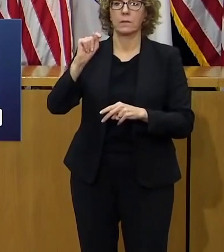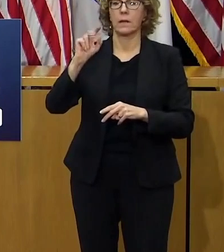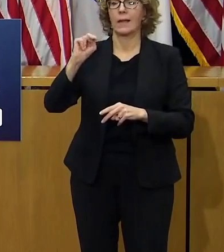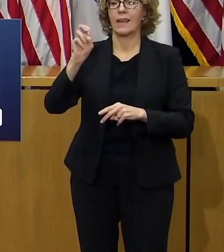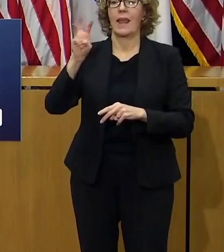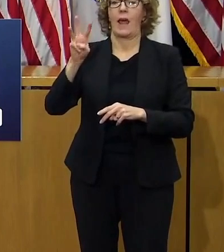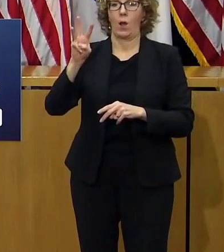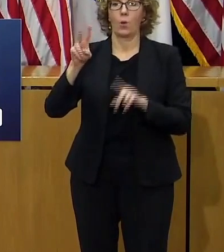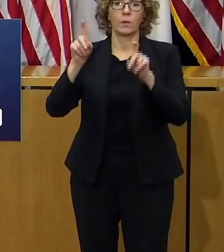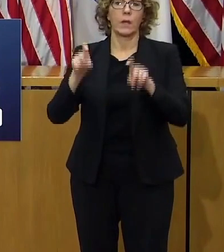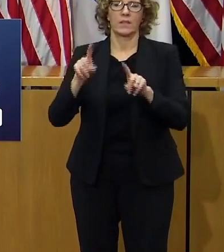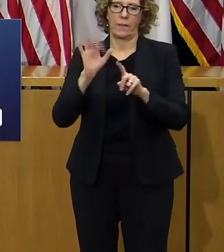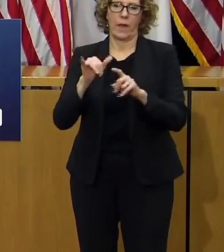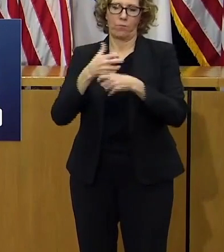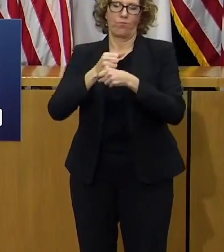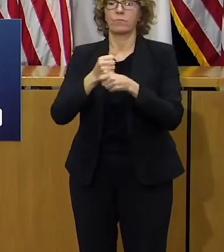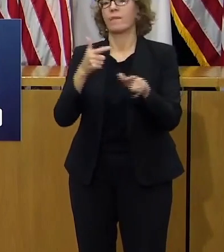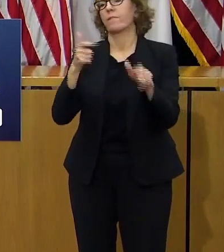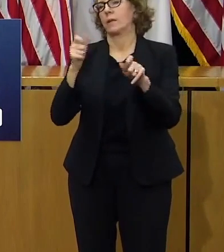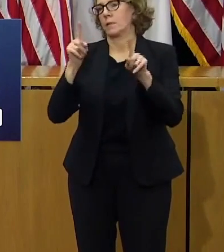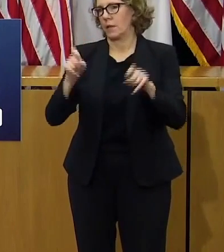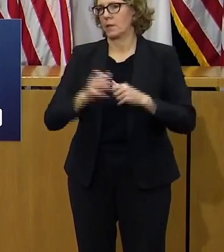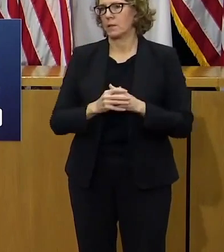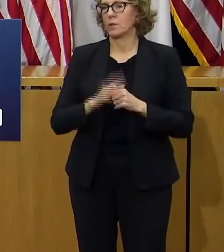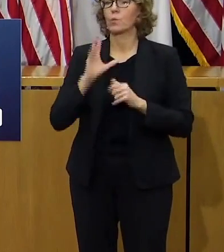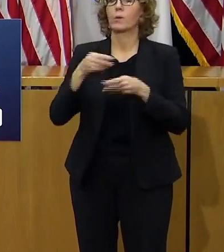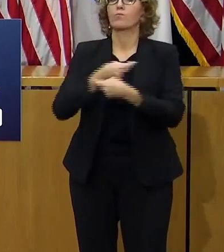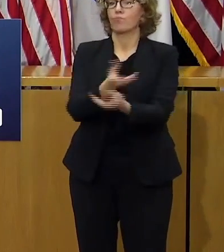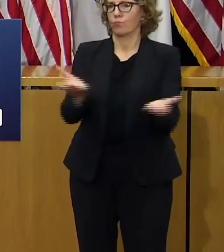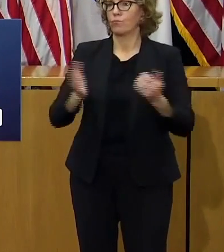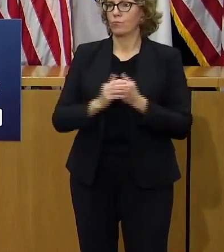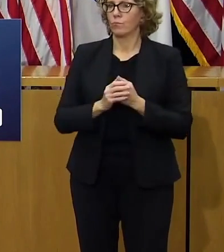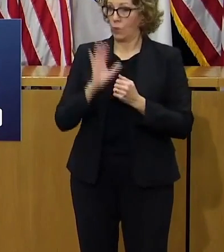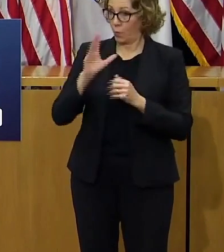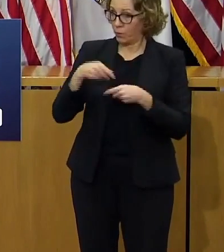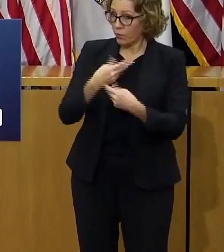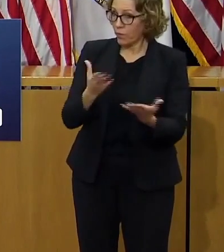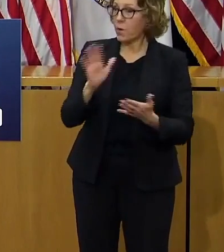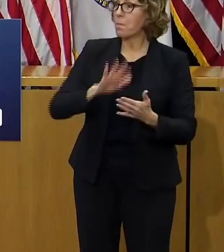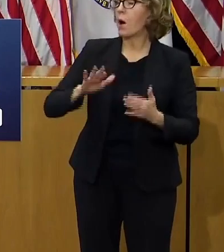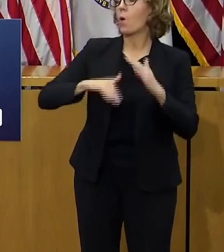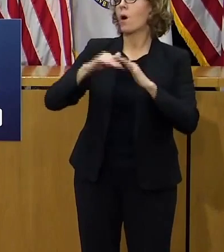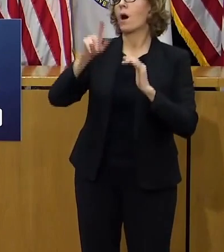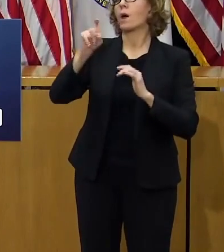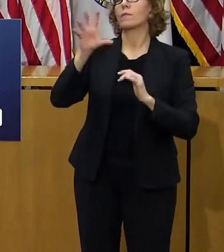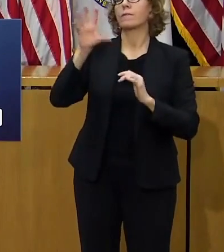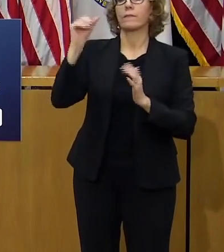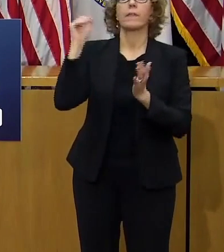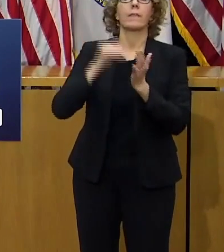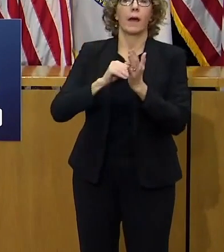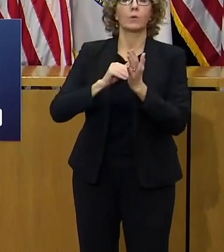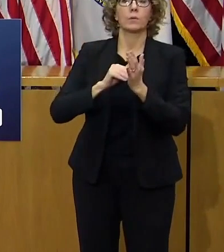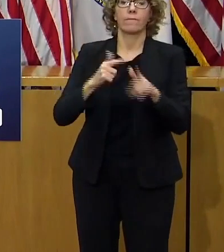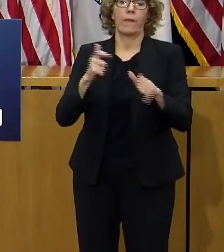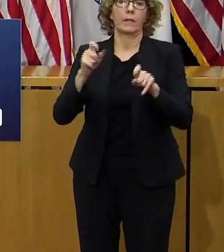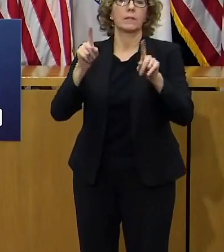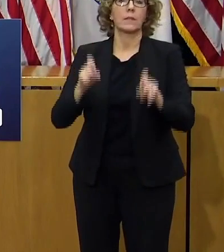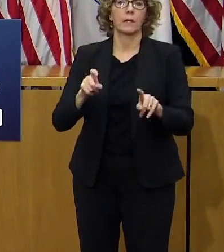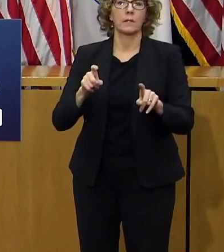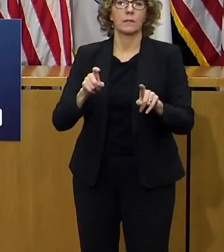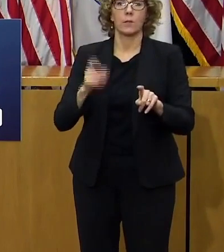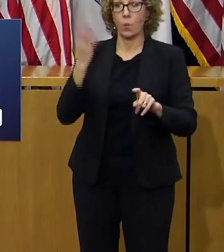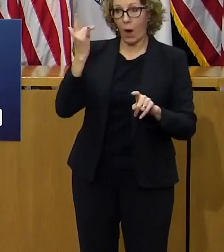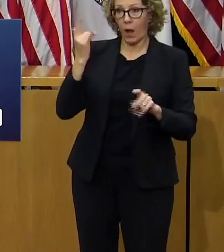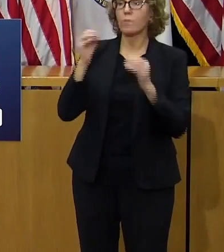want them we'll distribute up to 150 000 abbott by next now tests to provide increased access to rapid